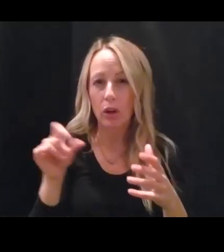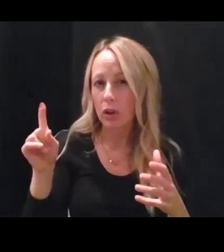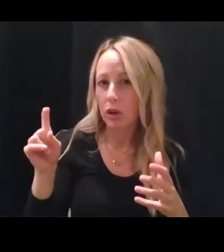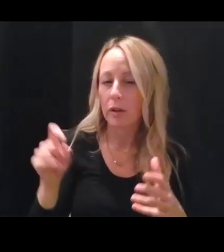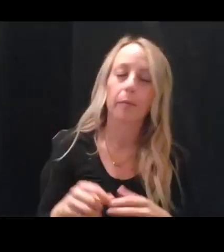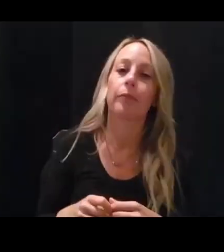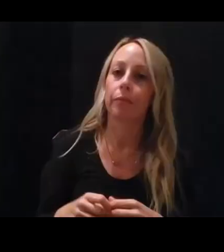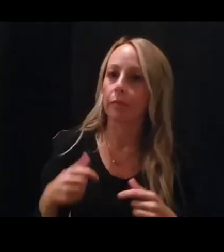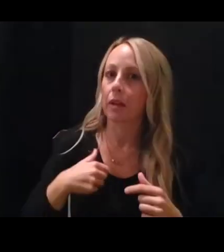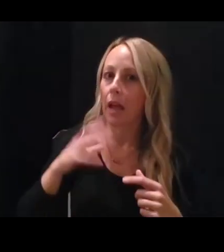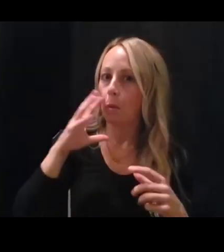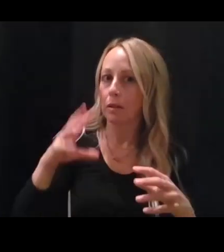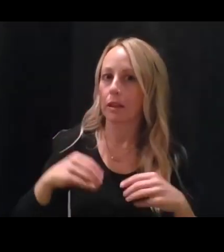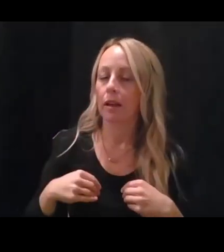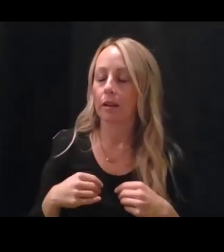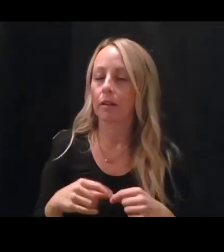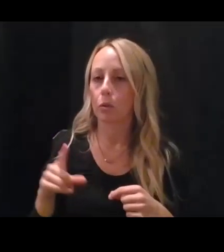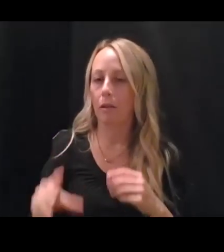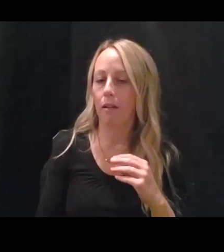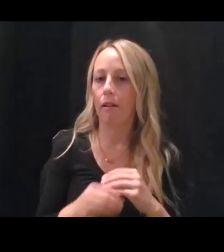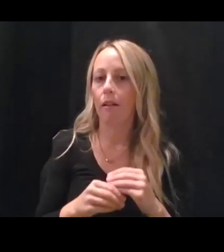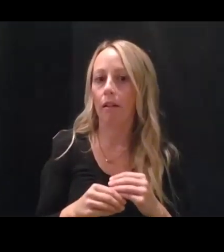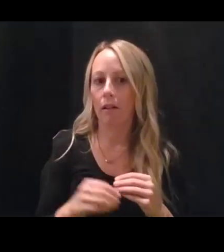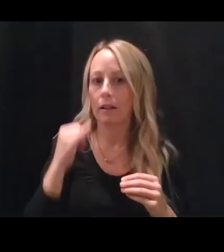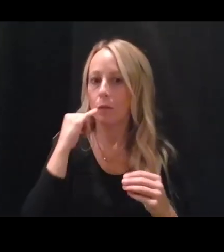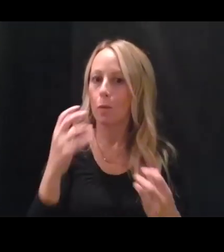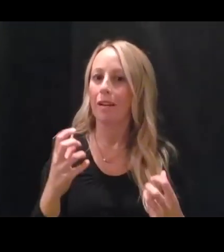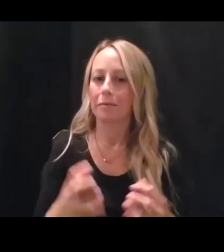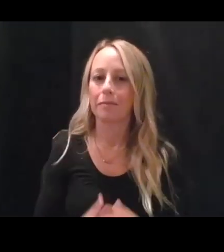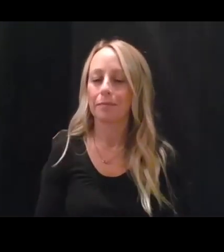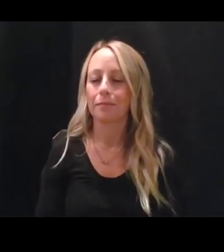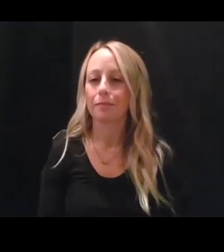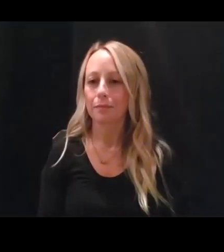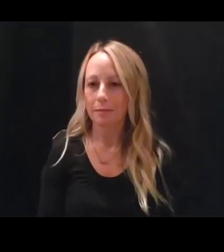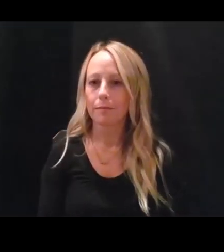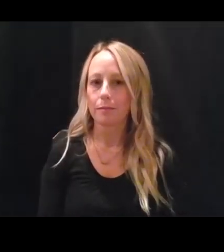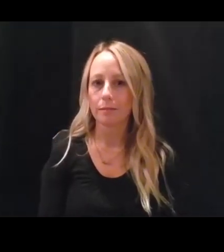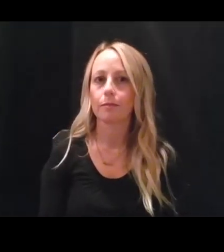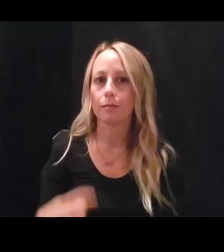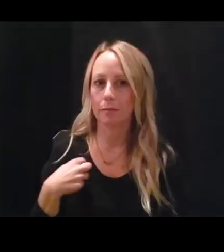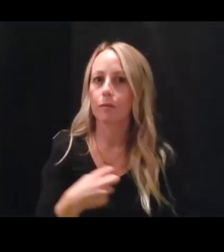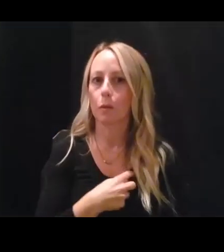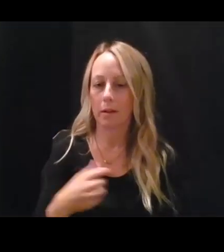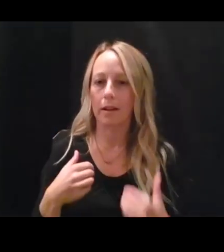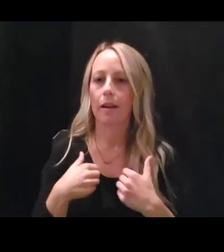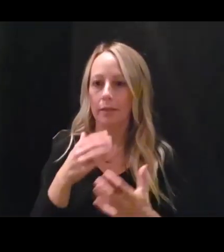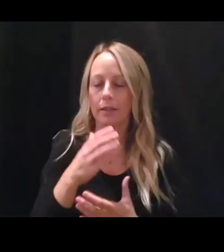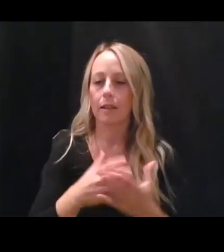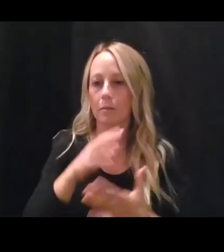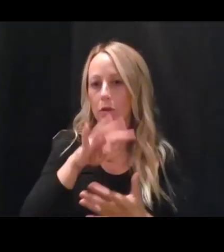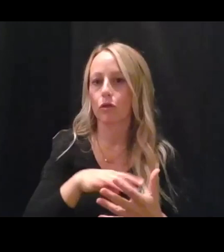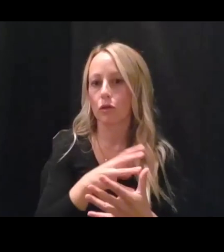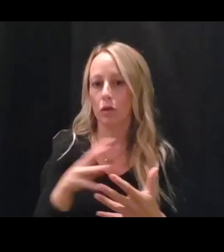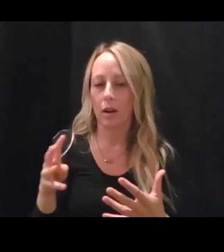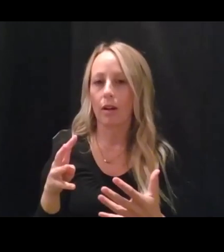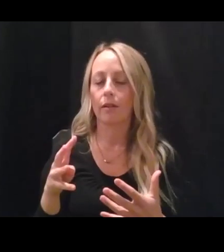Janet, I'll take this and you can, um, add on if you so choose. But we do have some graphs that we have been doing here